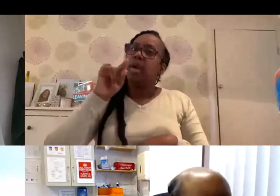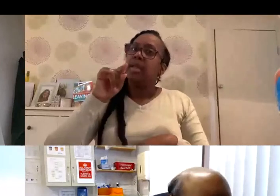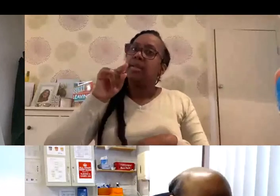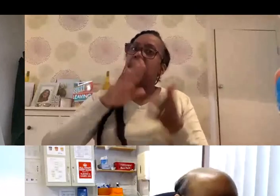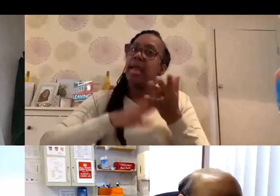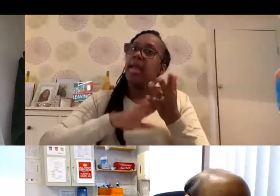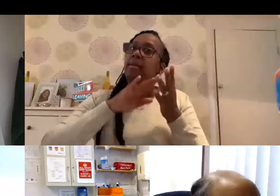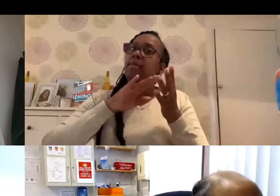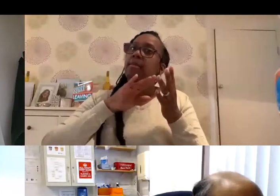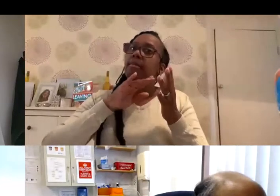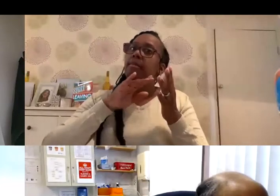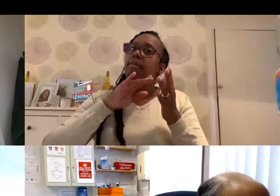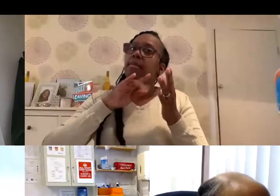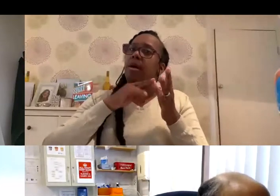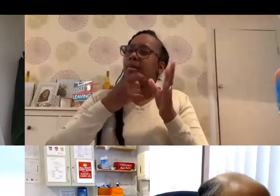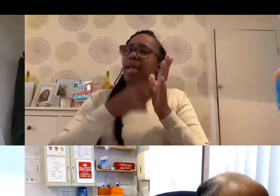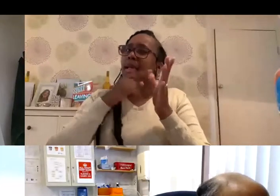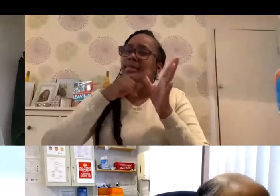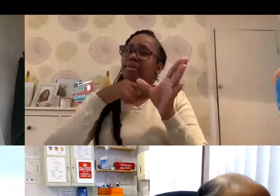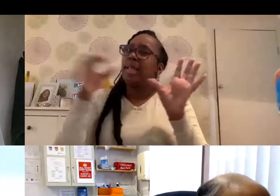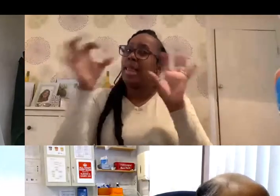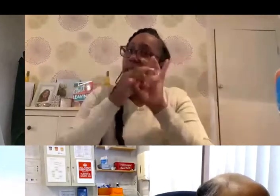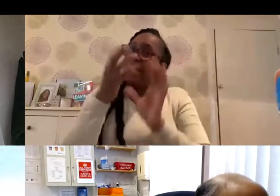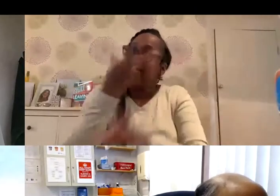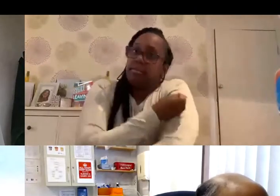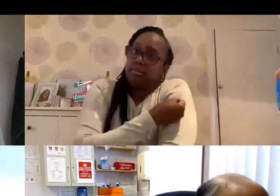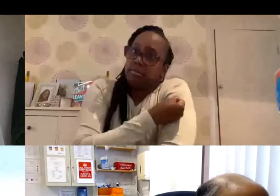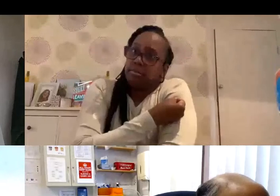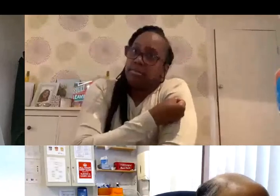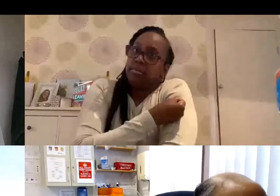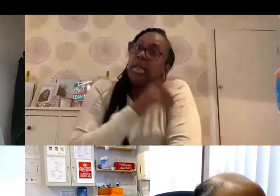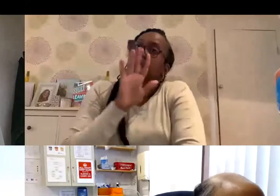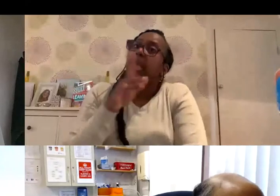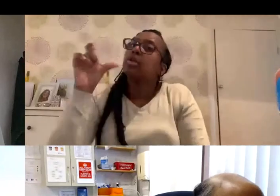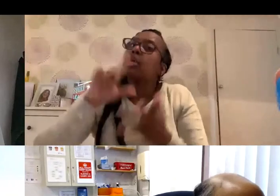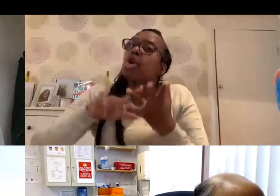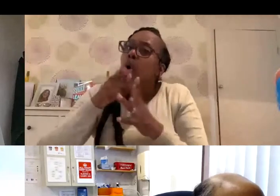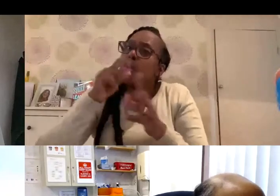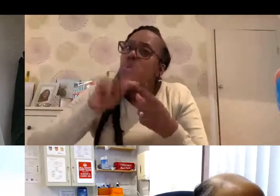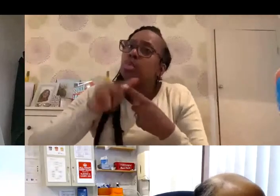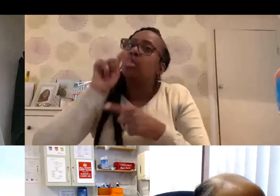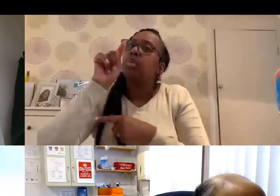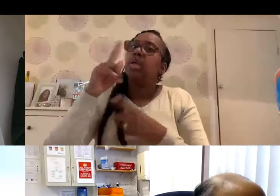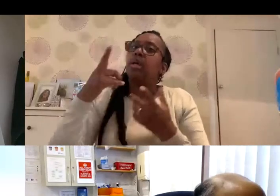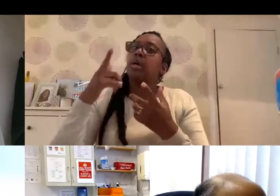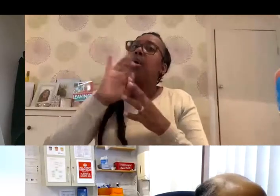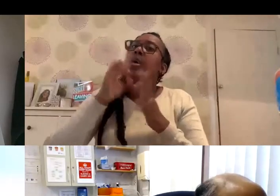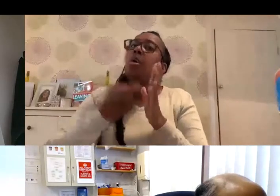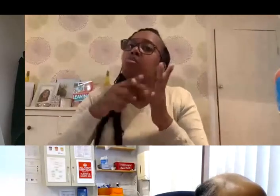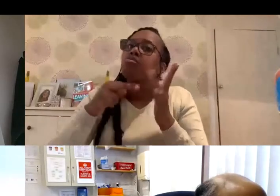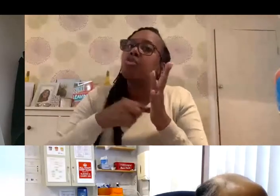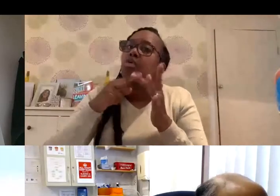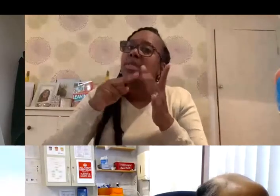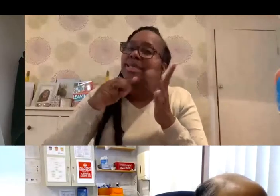-linked vaccine is given to you, all it is, is the code for the vaccine, the proteins, the spike on the outside of